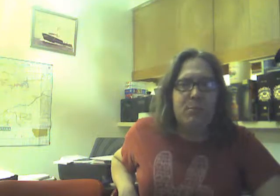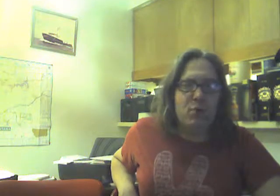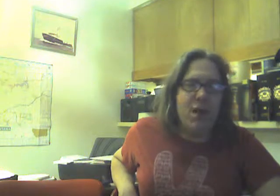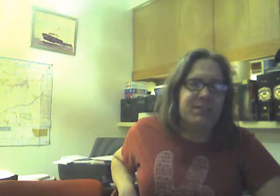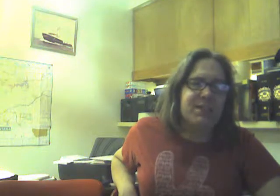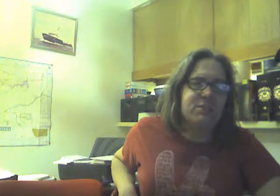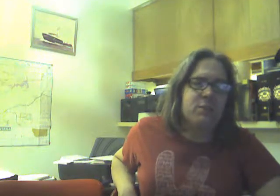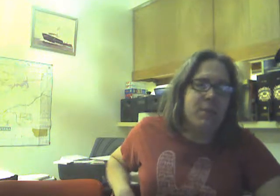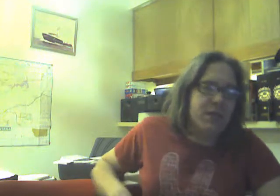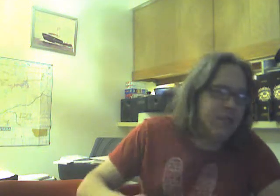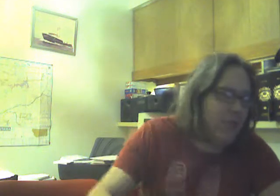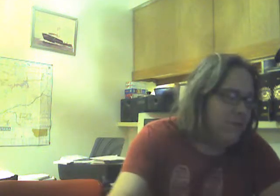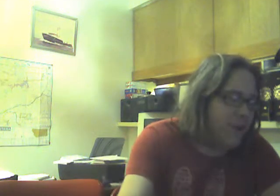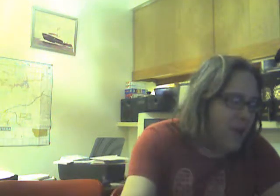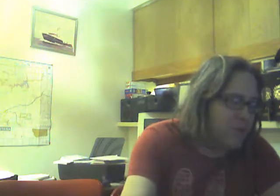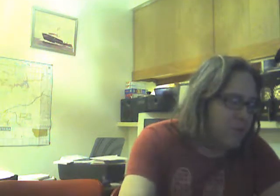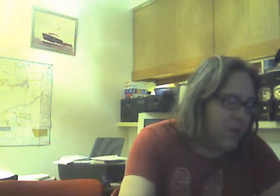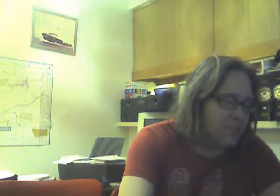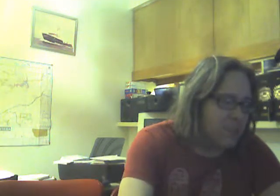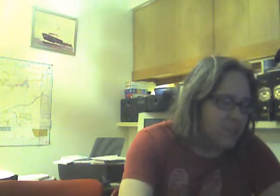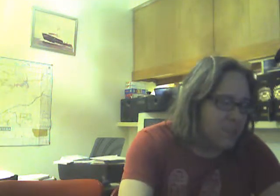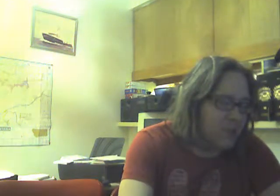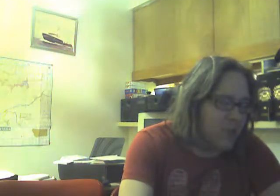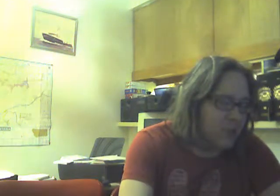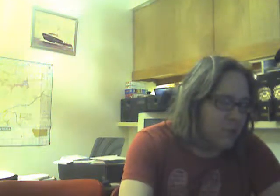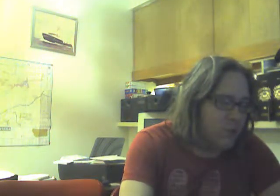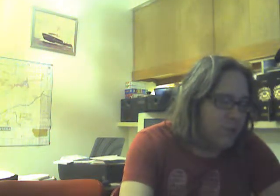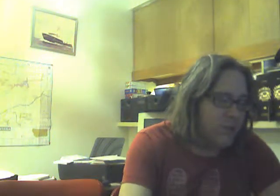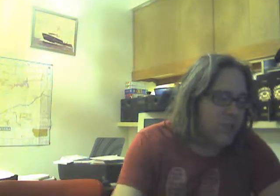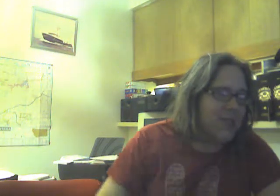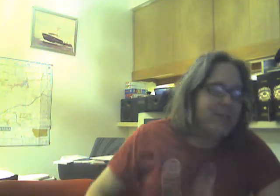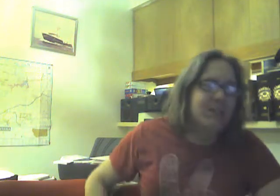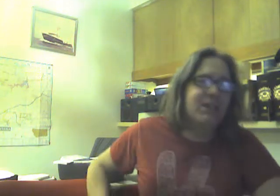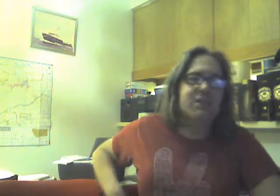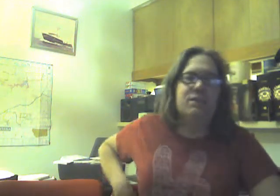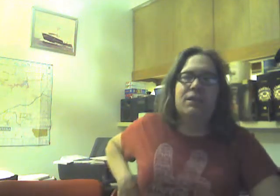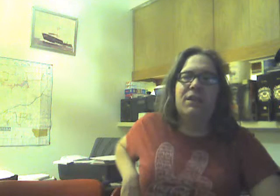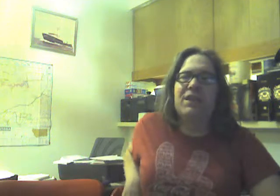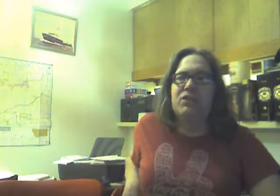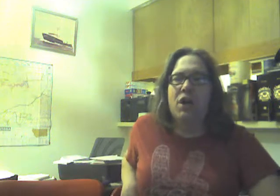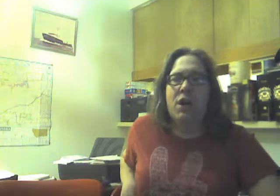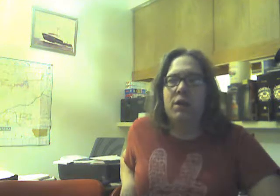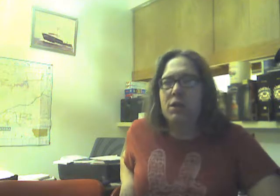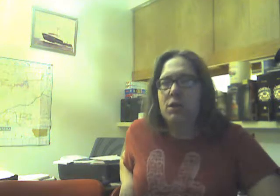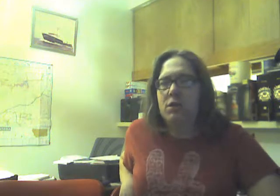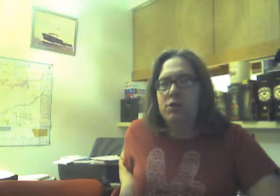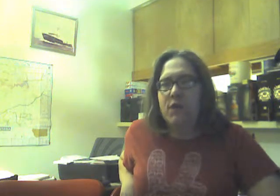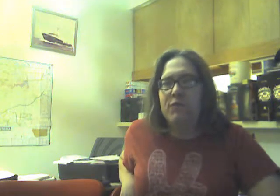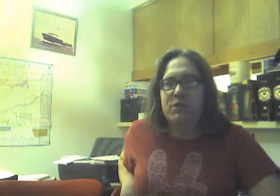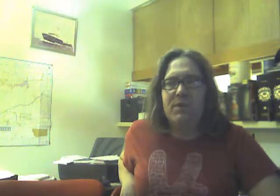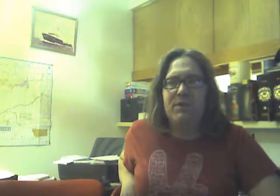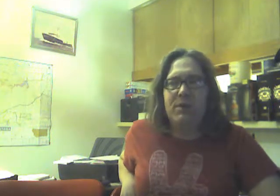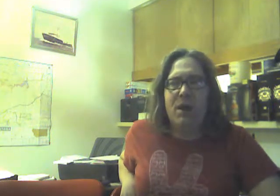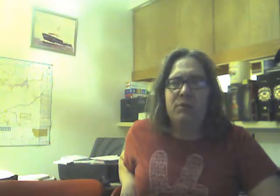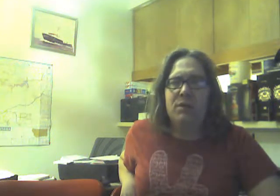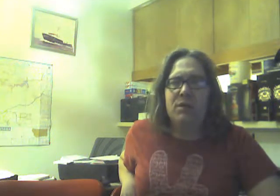process and the Medicaid Advantage process is not going to be easy to get done. So, for some of you out there